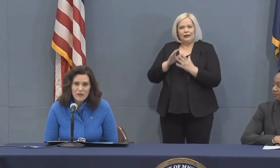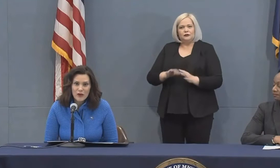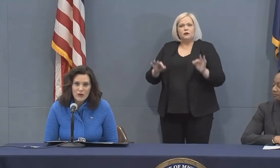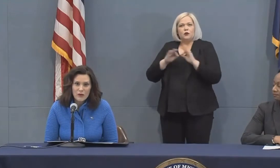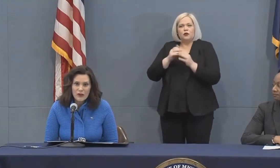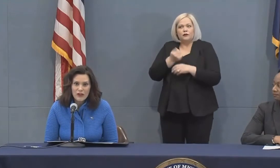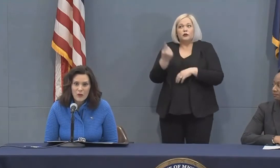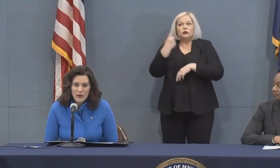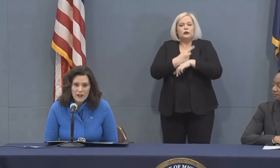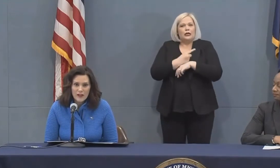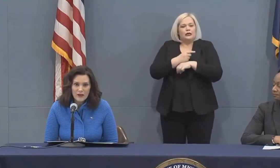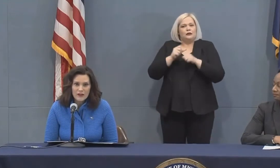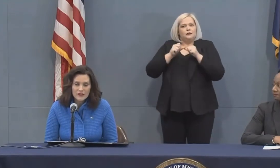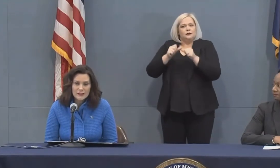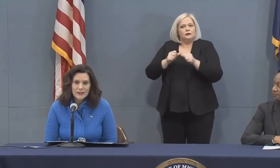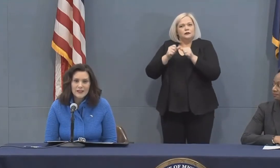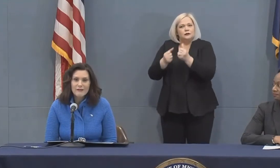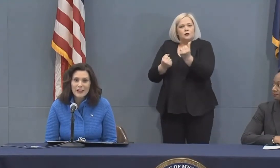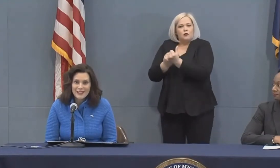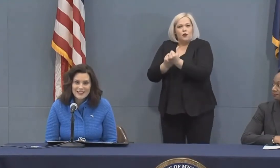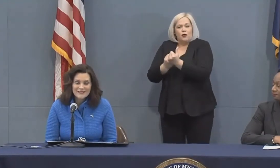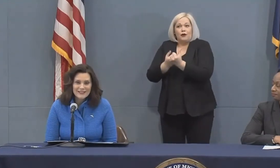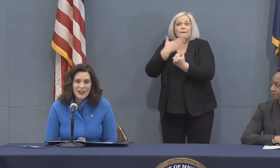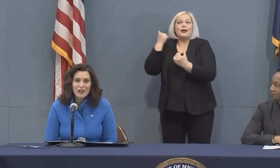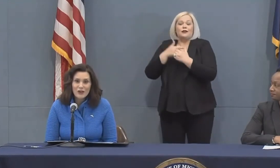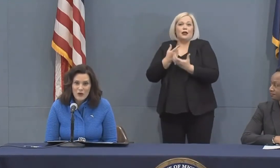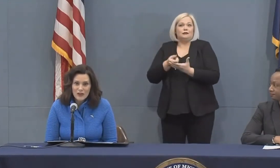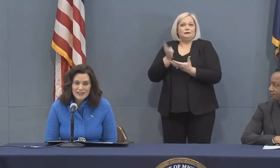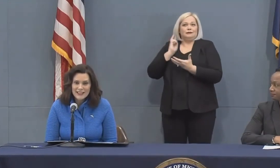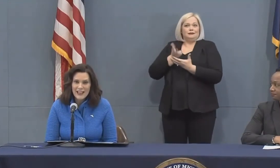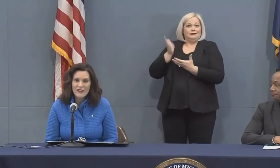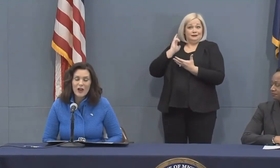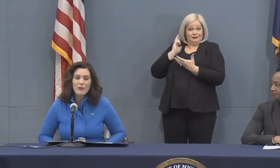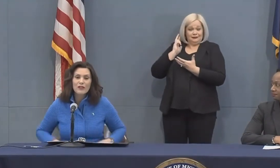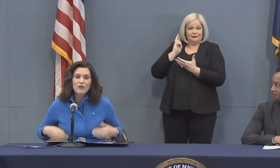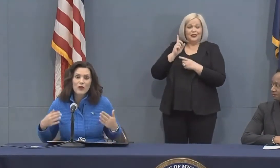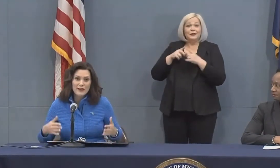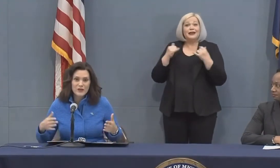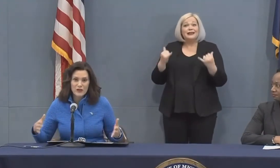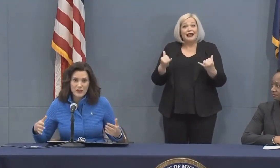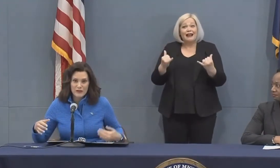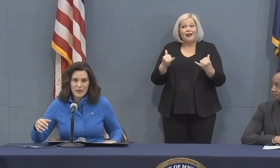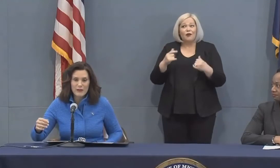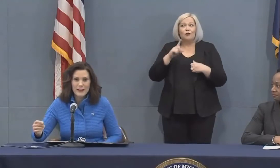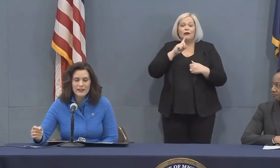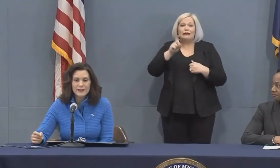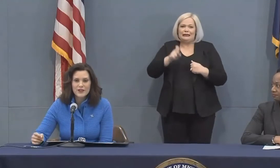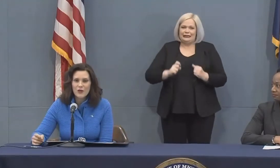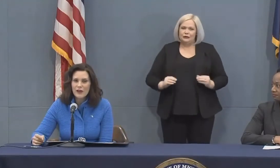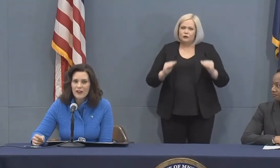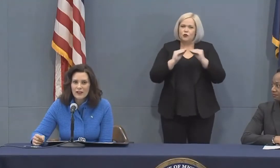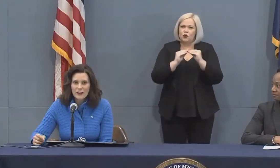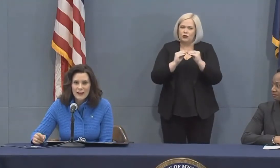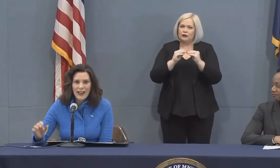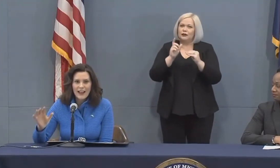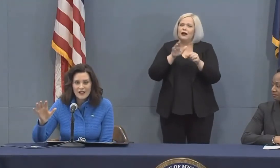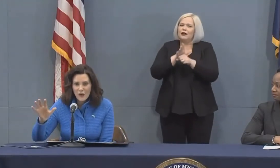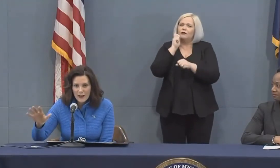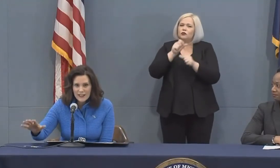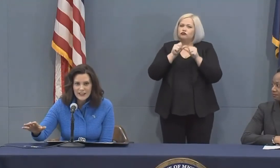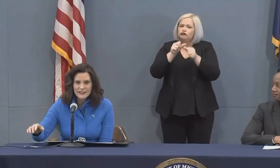improvement from where we were a week ago. But our goal is to have a couple of weeks worth of PPE. And so we are